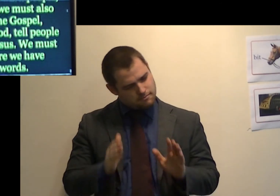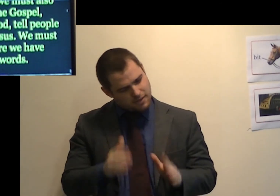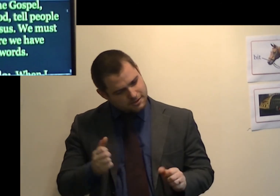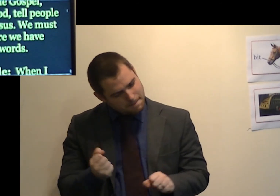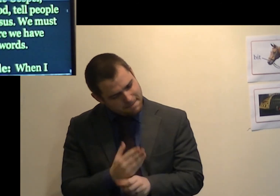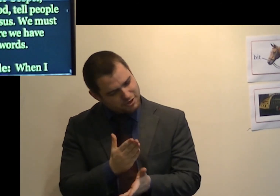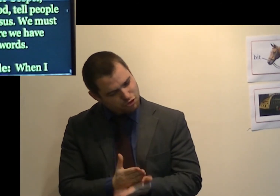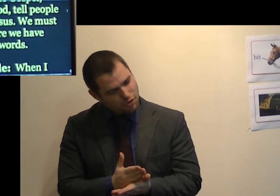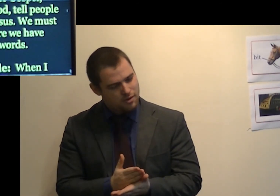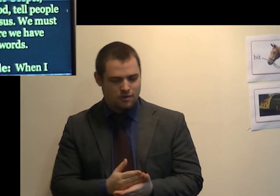have positive negative words.